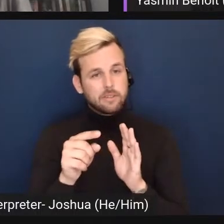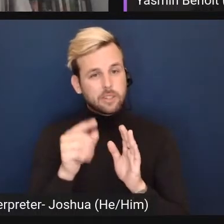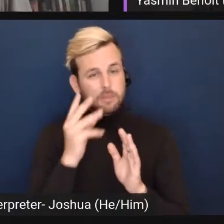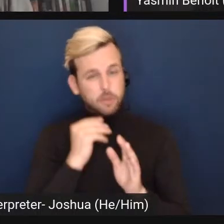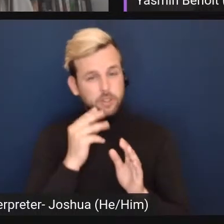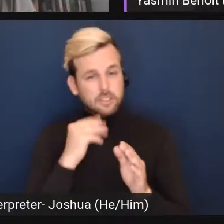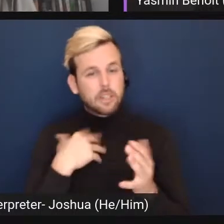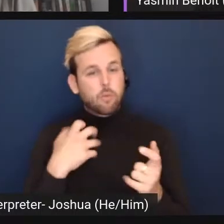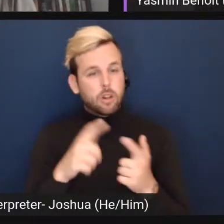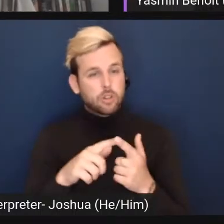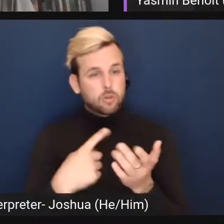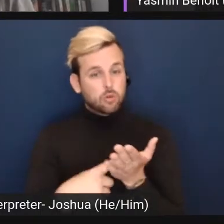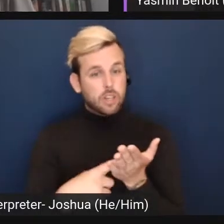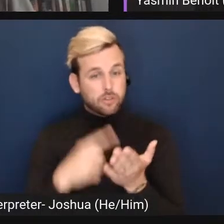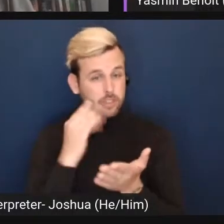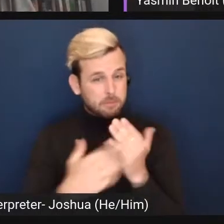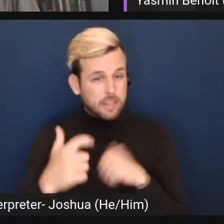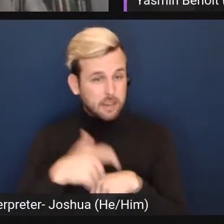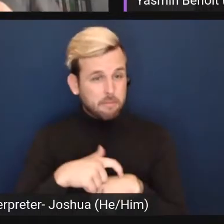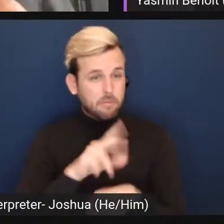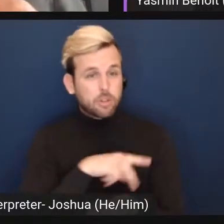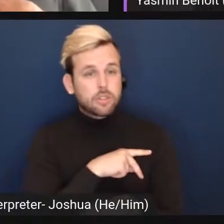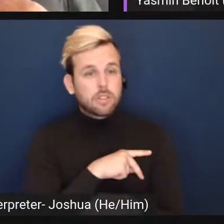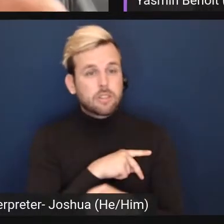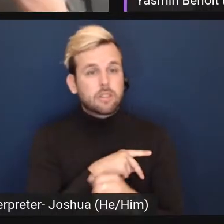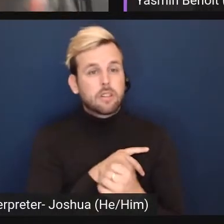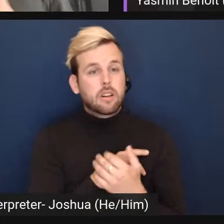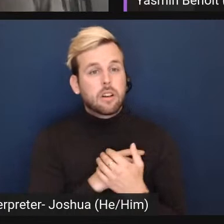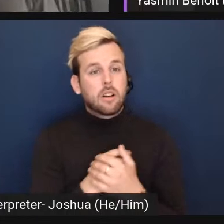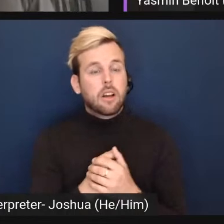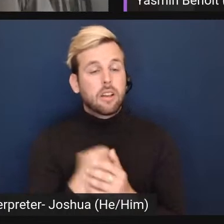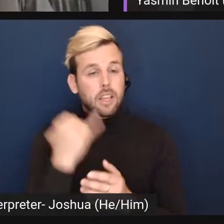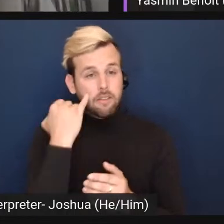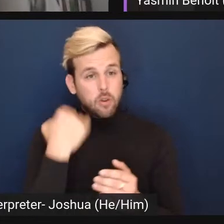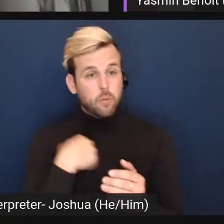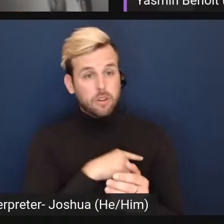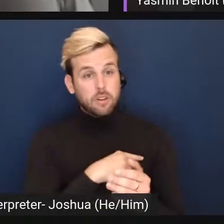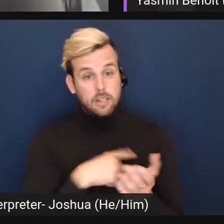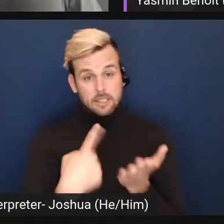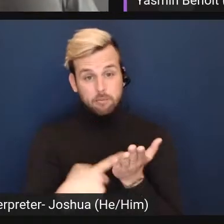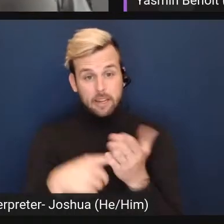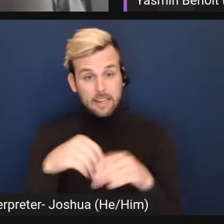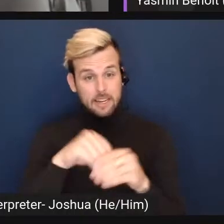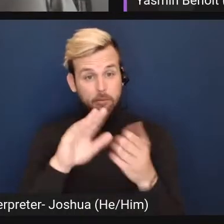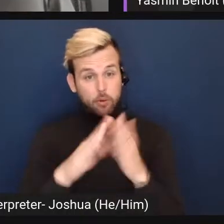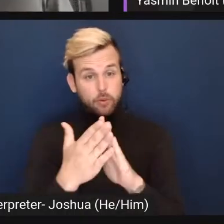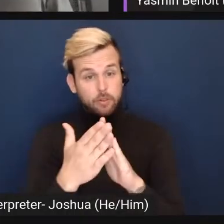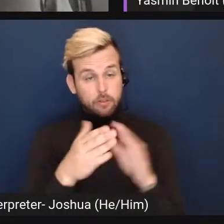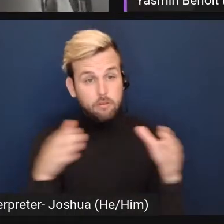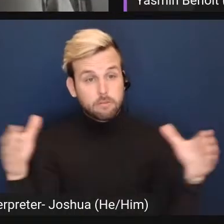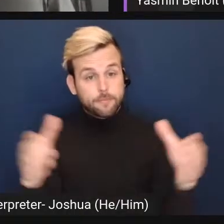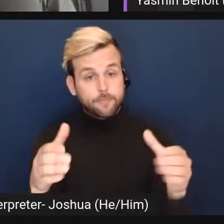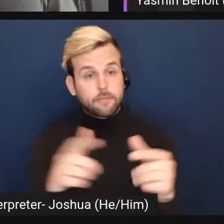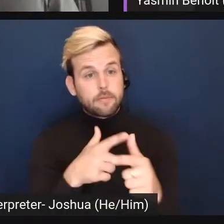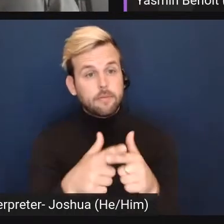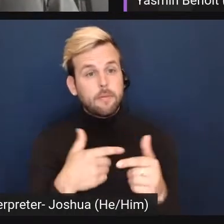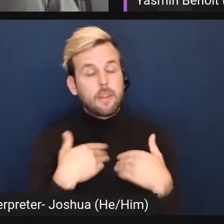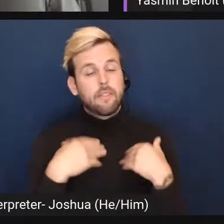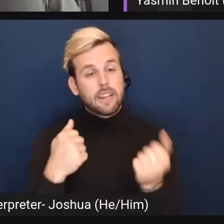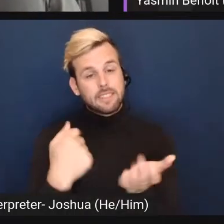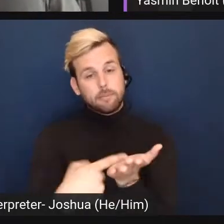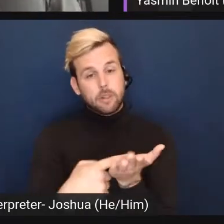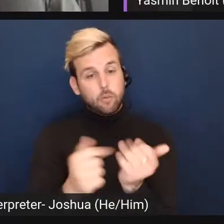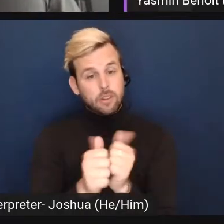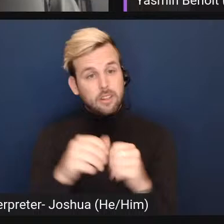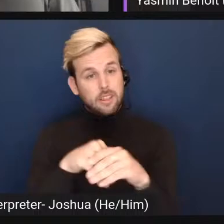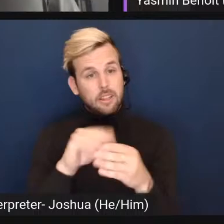been wanting to address for some time personally. If we put it up for debate in community, then we are having a debate within